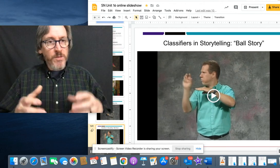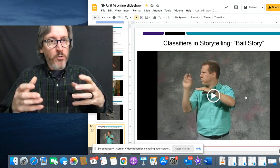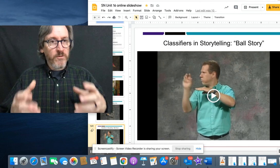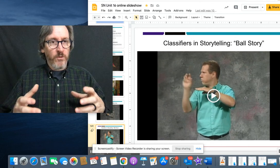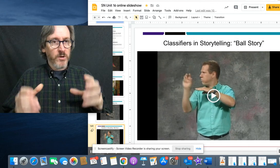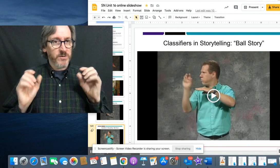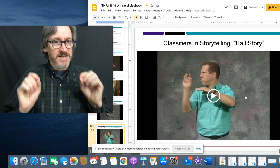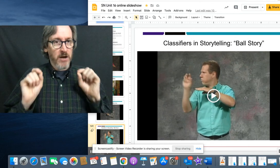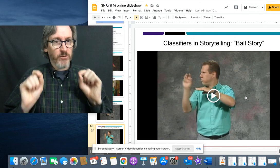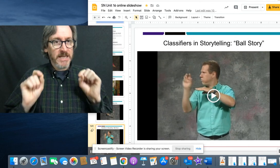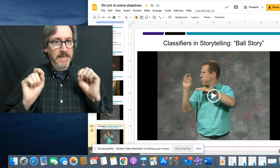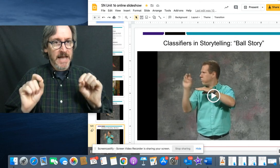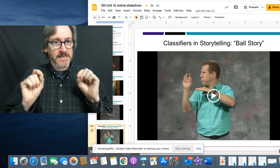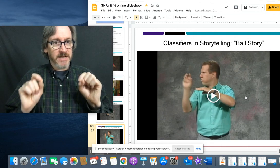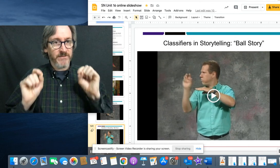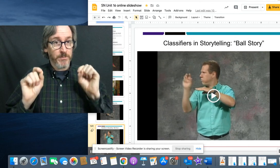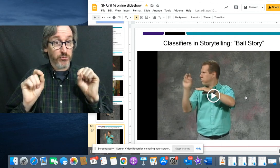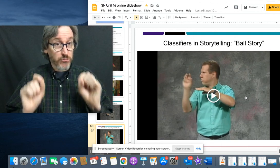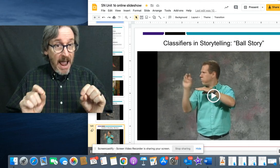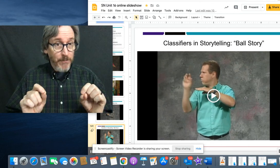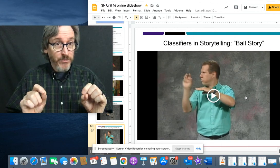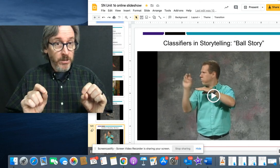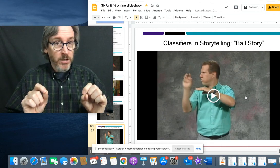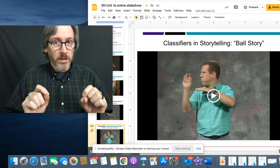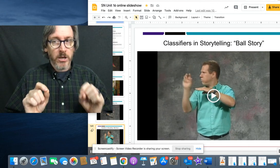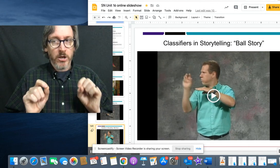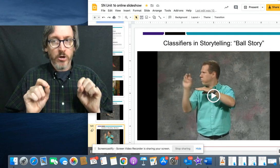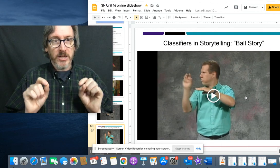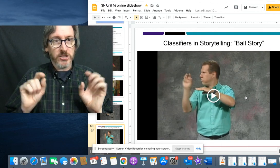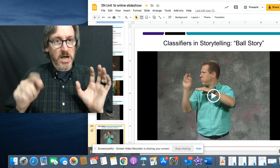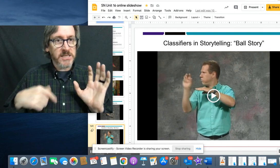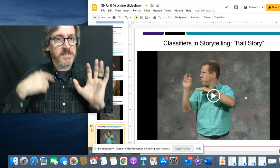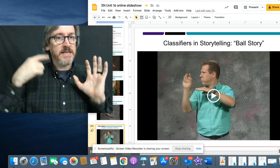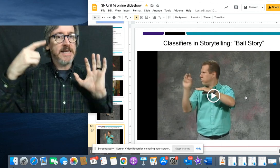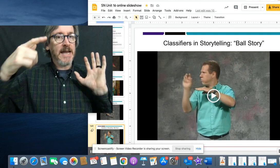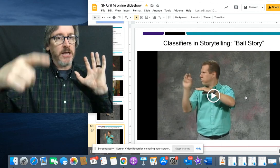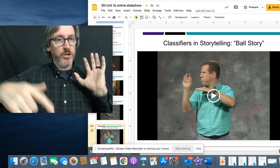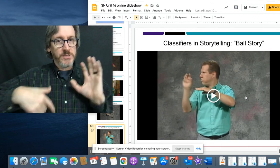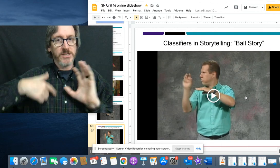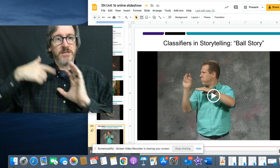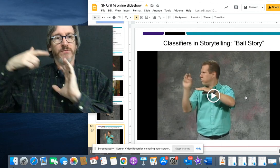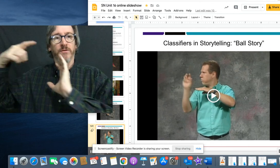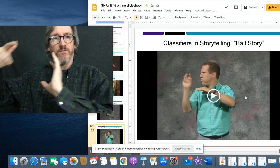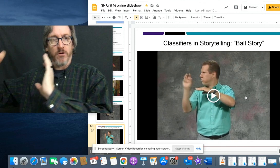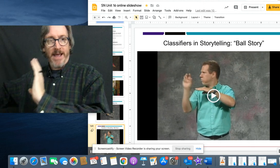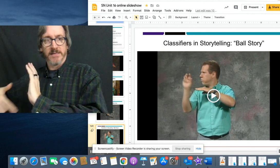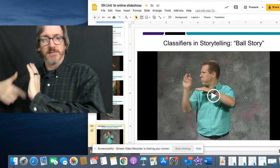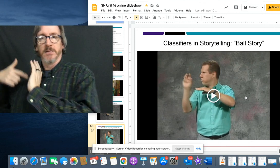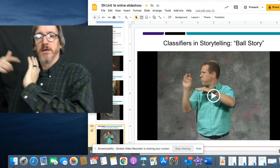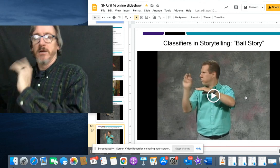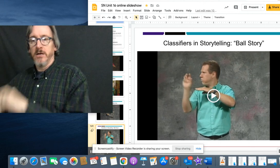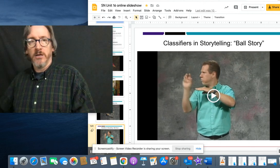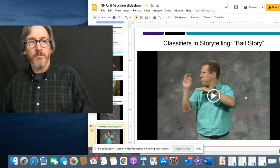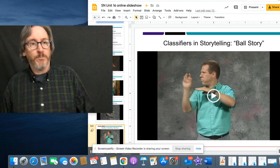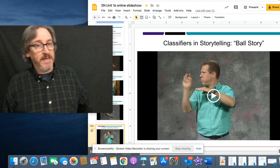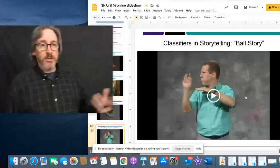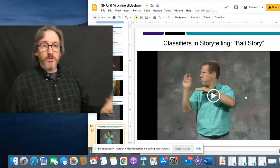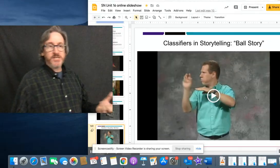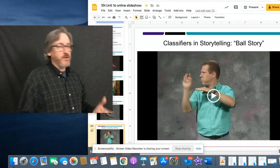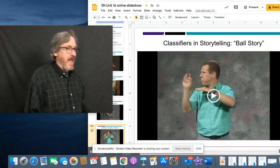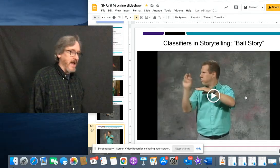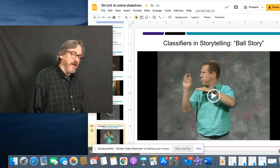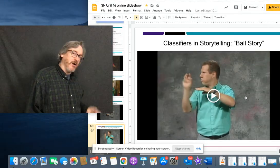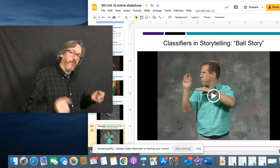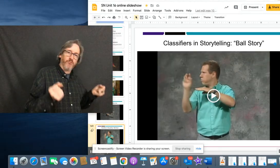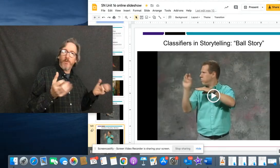for the portfolio, there's not really a lot of stuff to prep. Just getting used to different formats, being